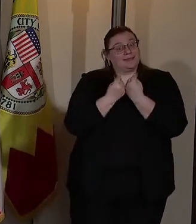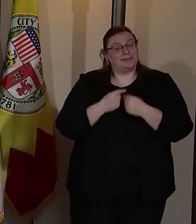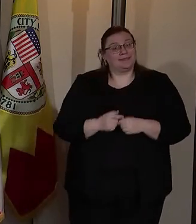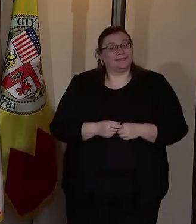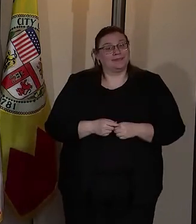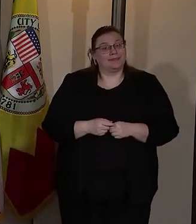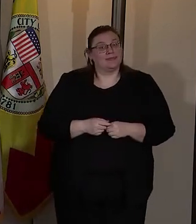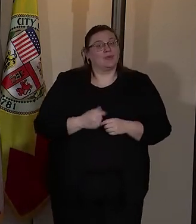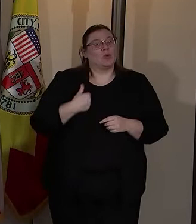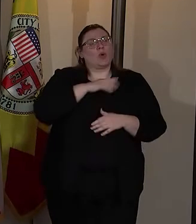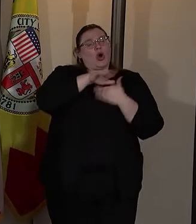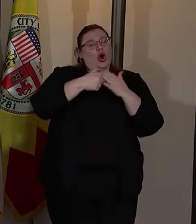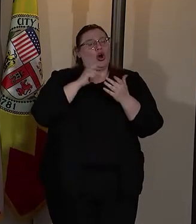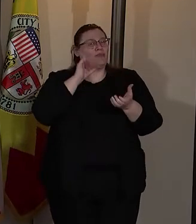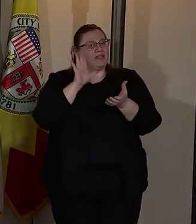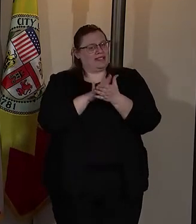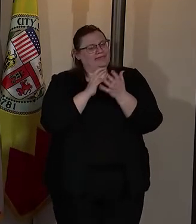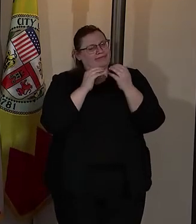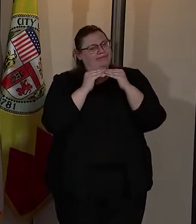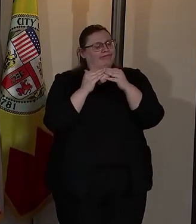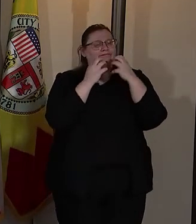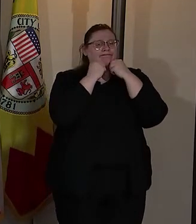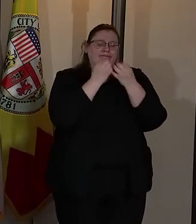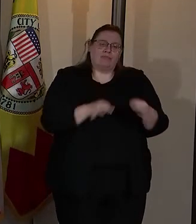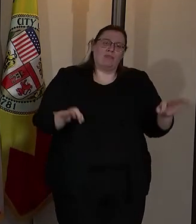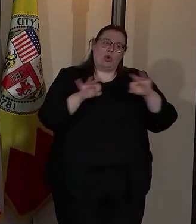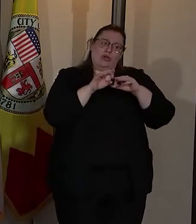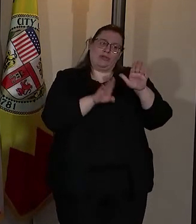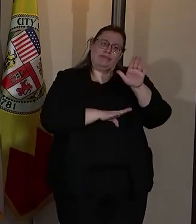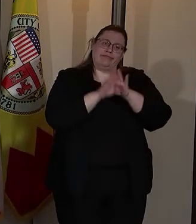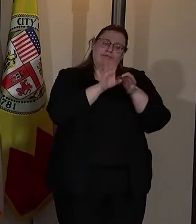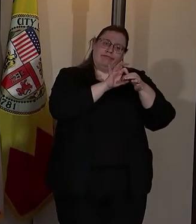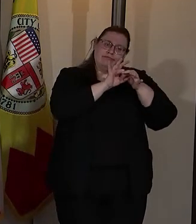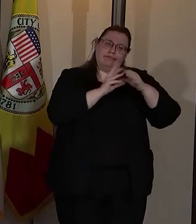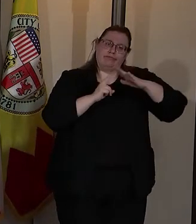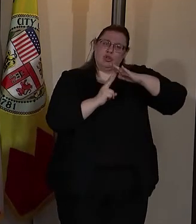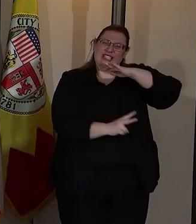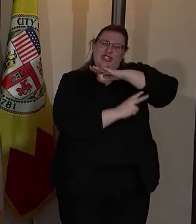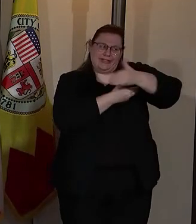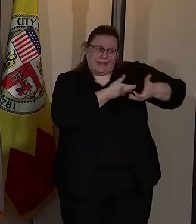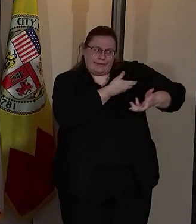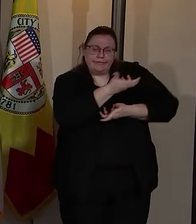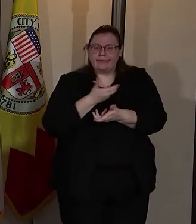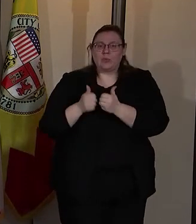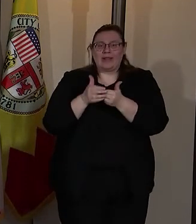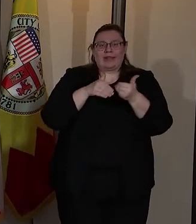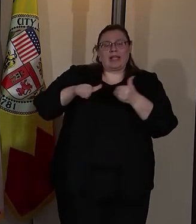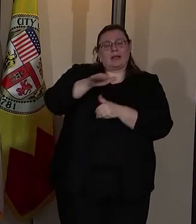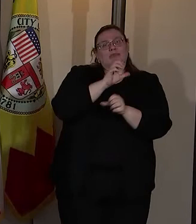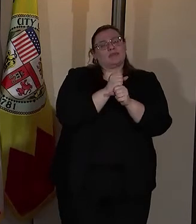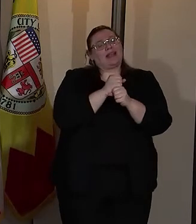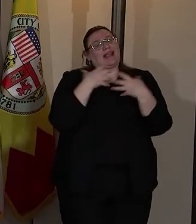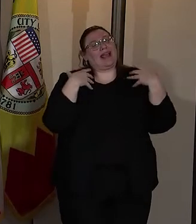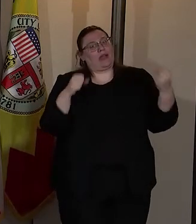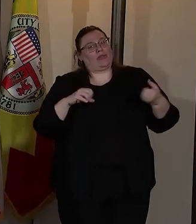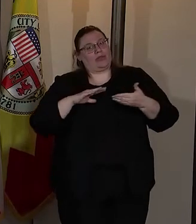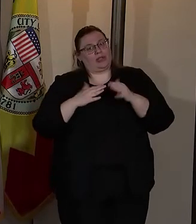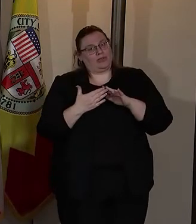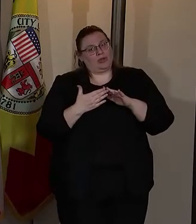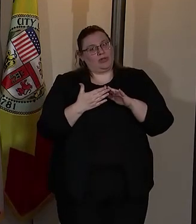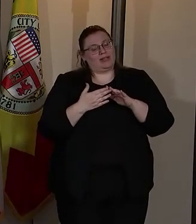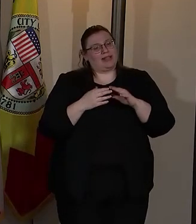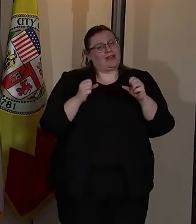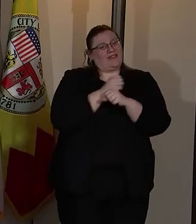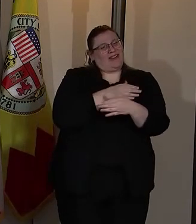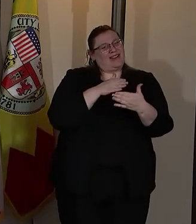All of us believe in the importance of building bridges and collaborating with neighbors to create healthy communities and to